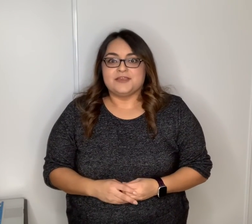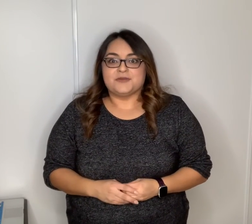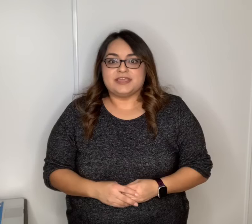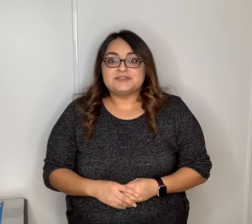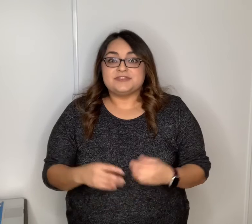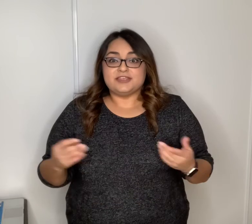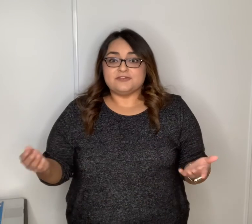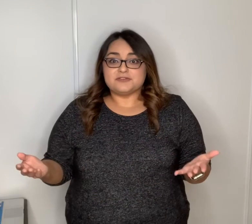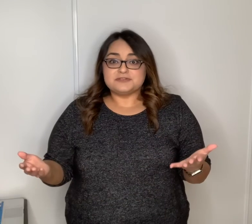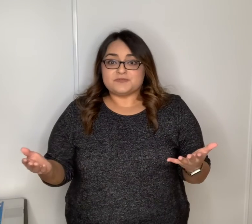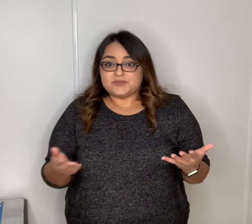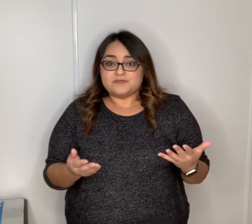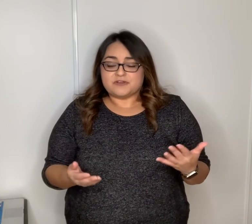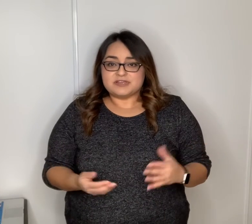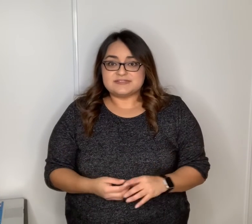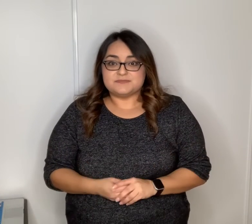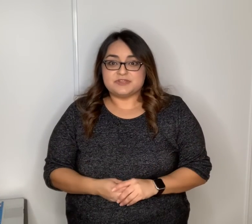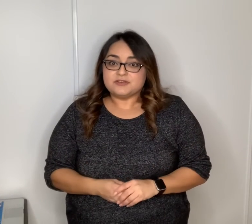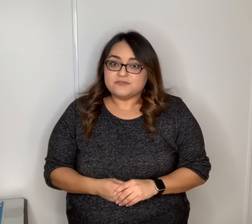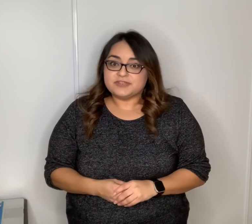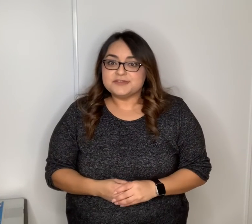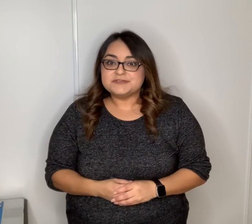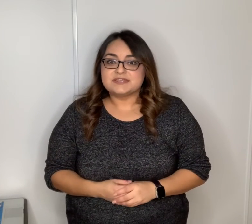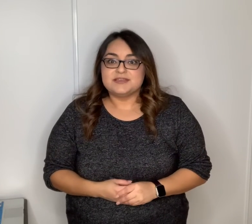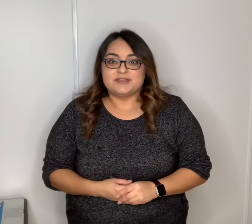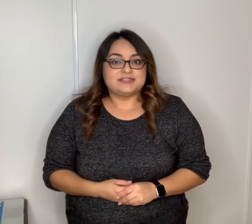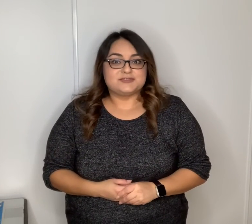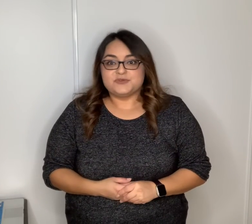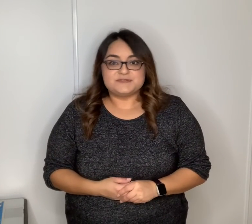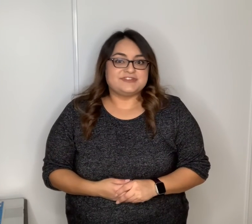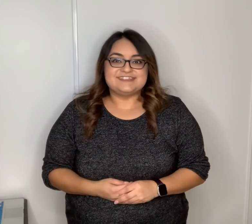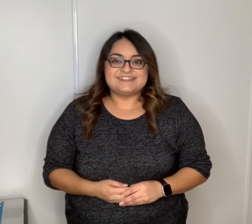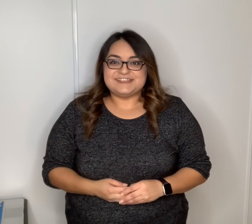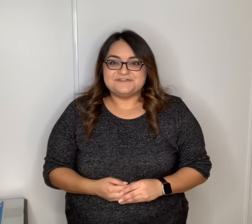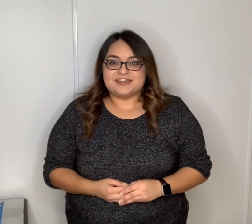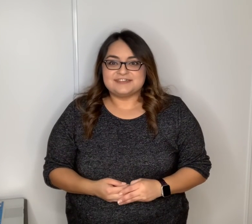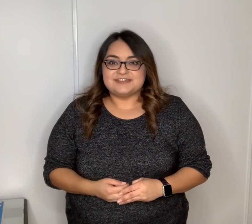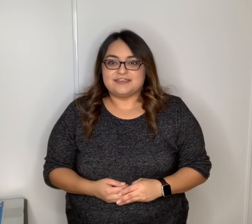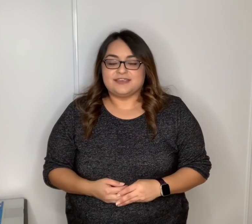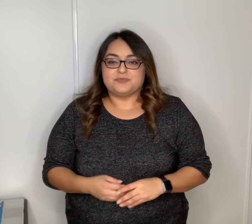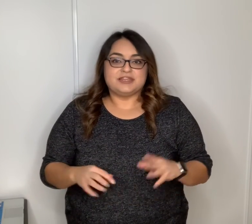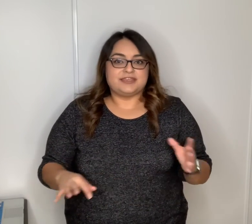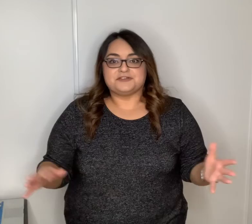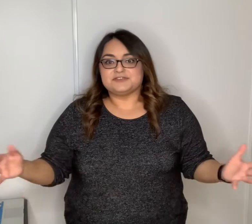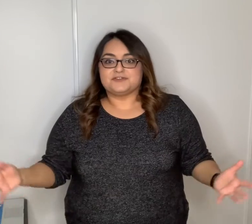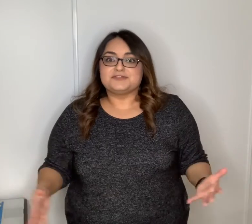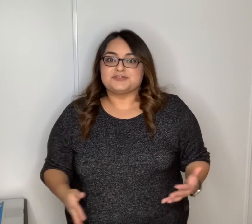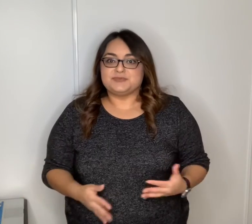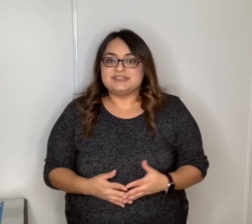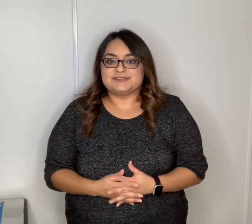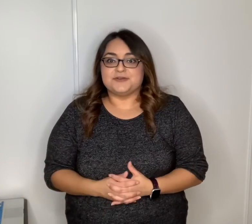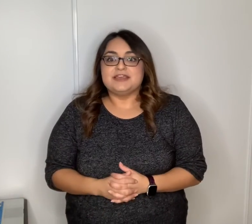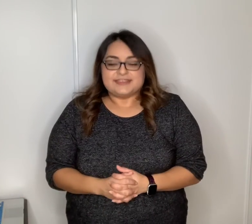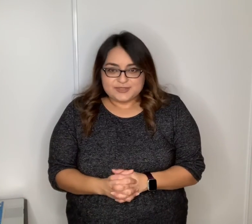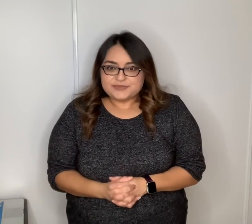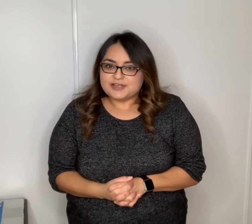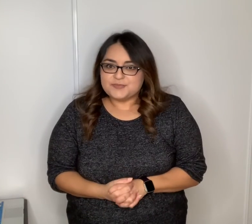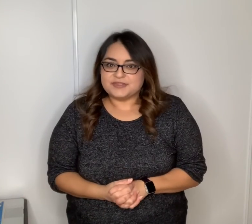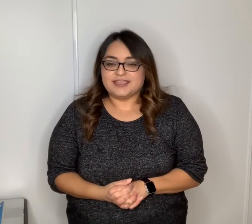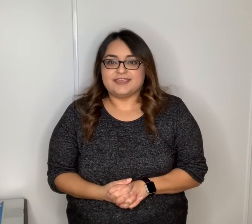Okay. So thank you to those of you who have already submitted your videos. It's so much fun to see you guys sing and play your different instruments. So keep it up. And